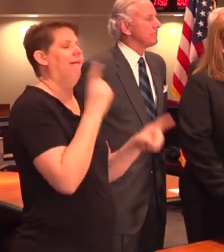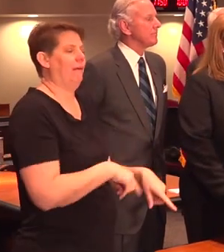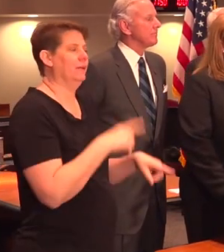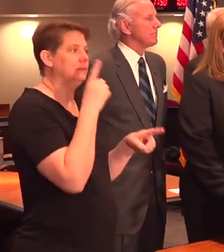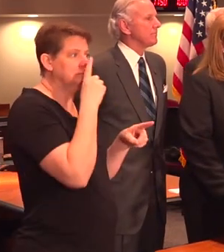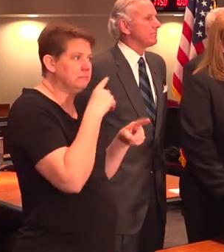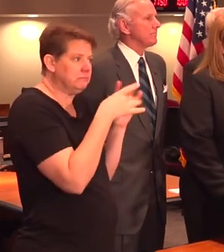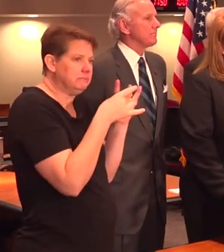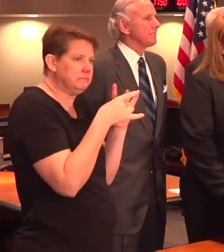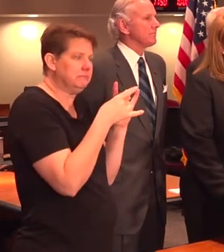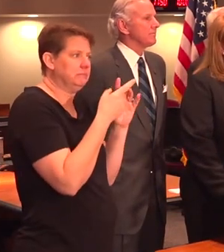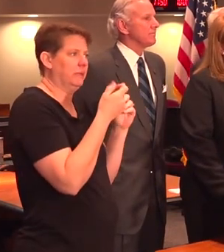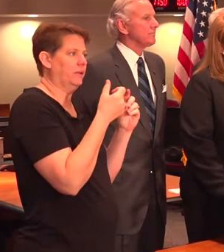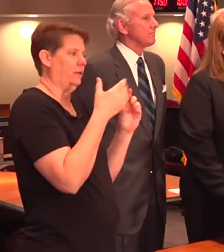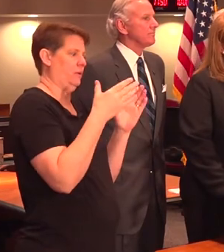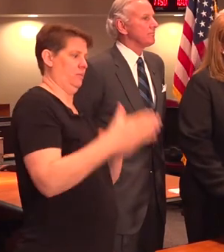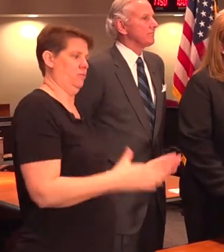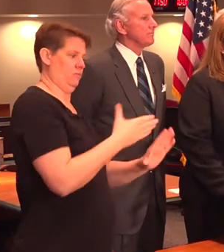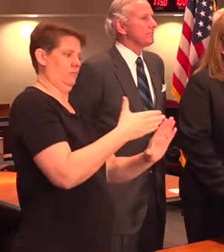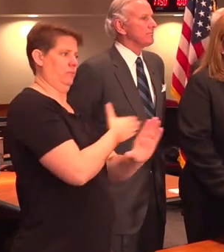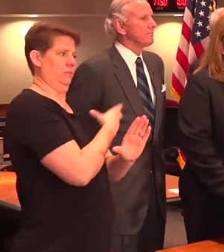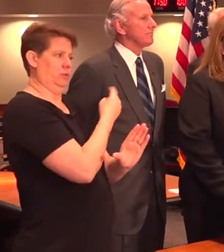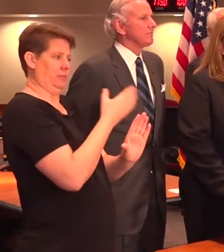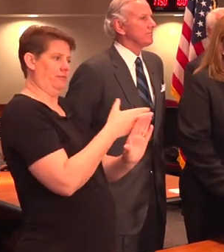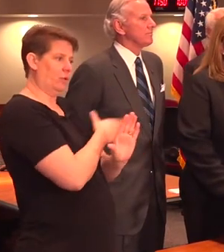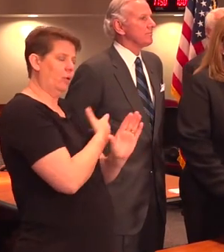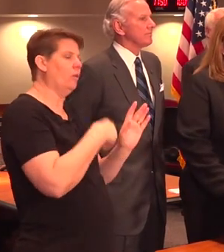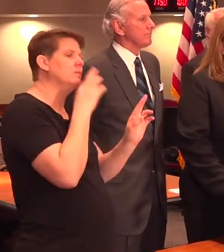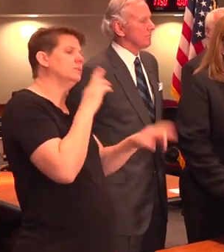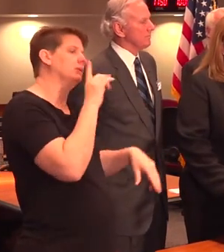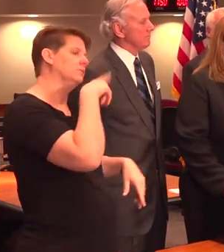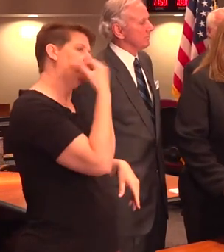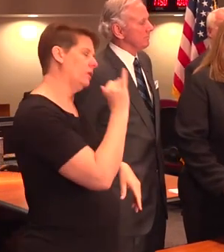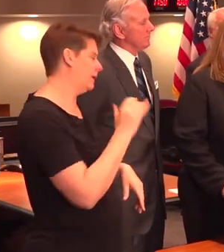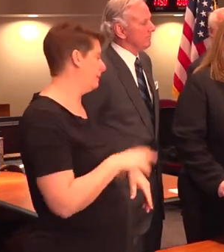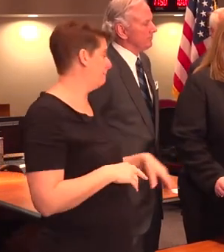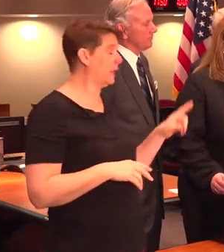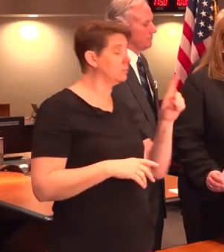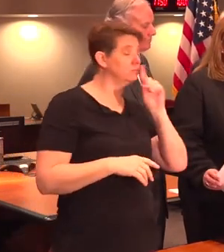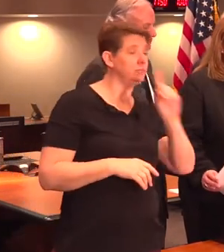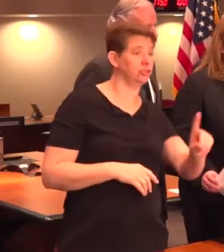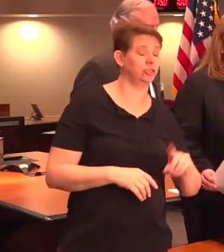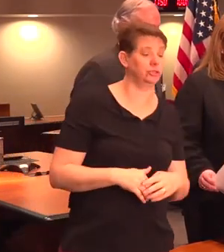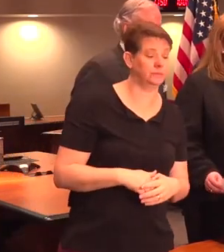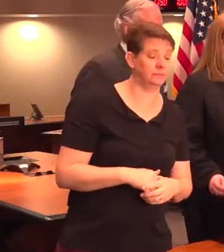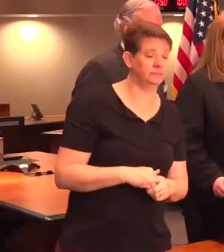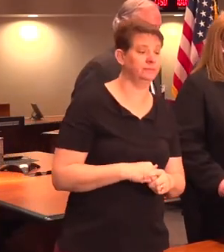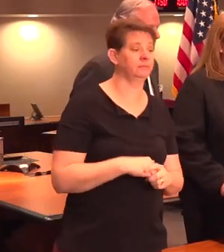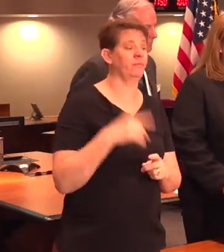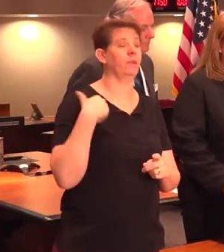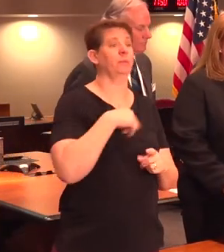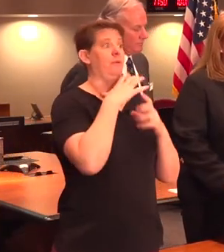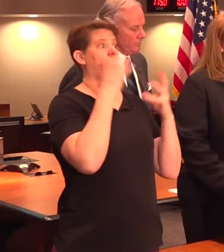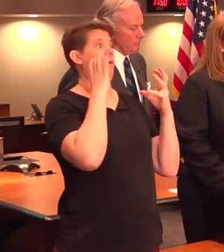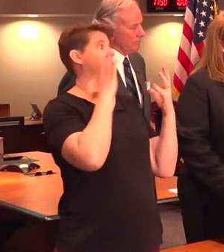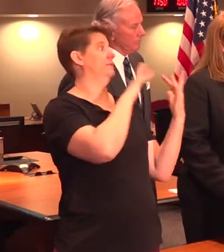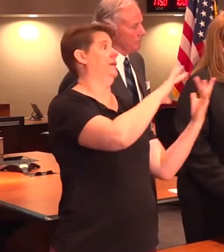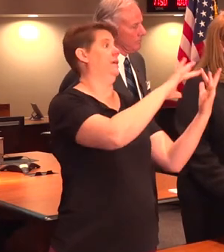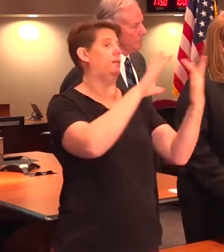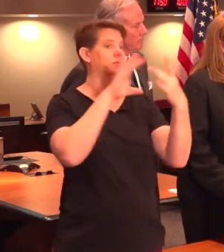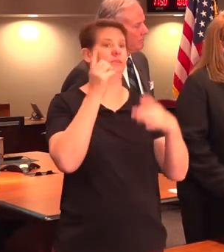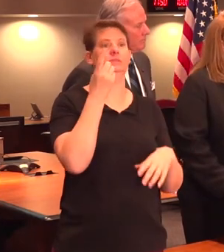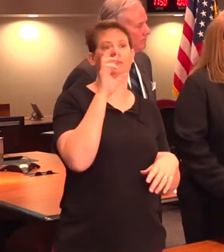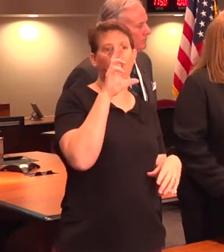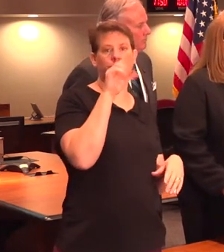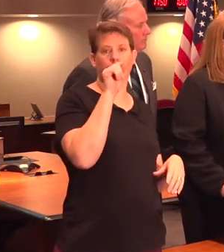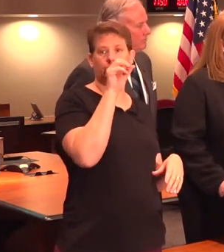of just briefly go over kind of the preparation that you guys have been doing and what that response would be? Sure. So we have been doing a lot of outreach. As Dr. Toomey